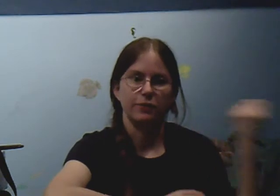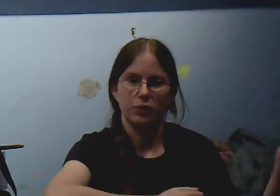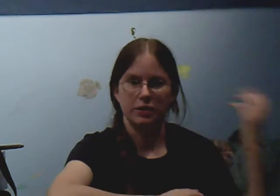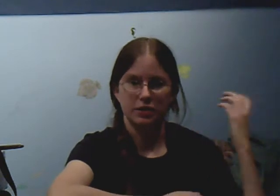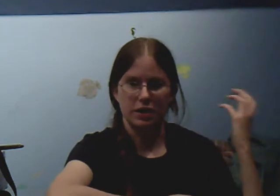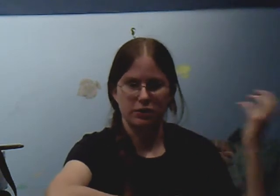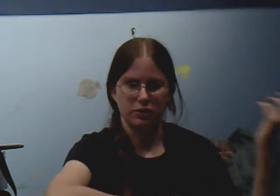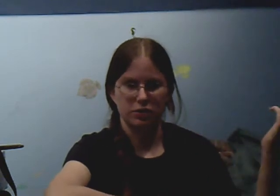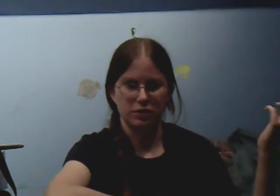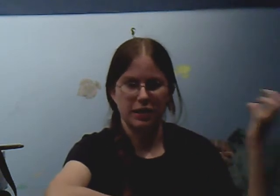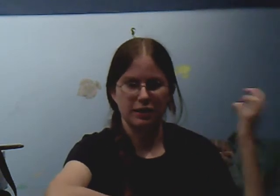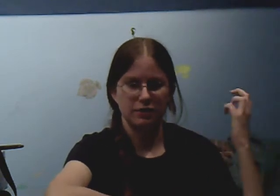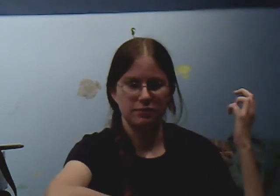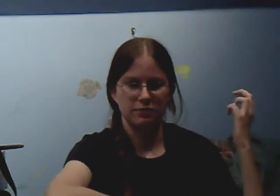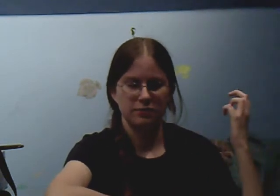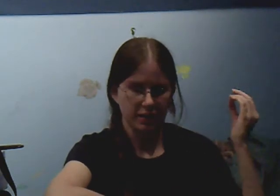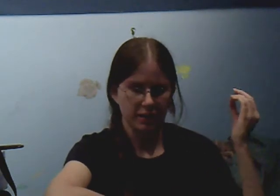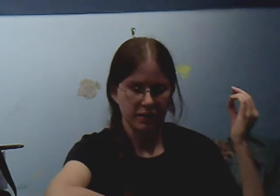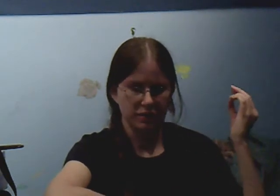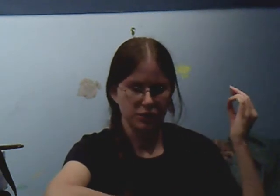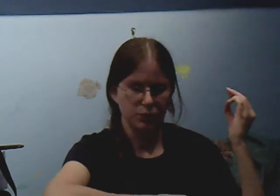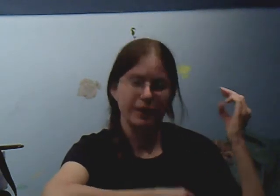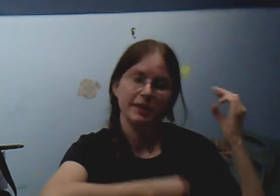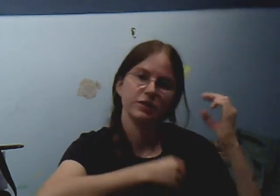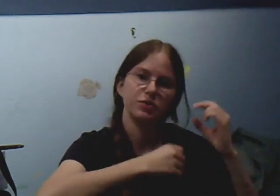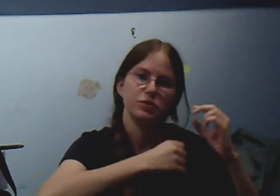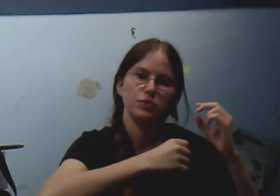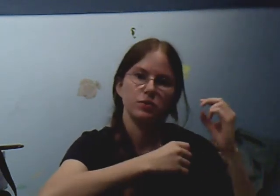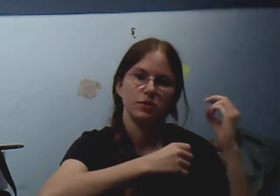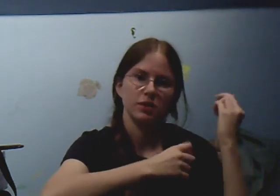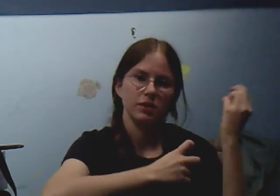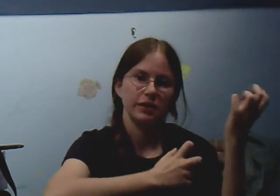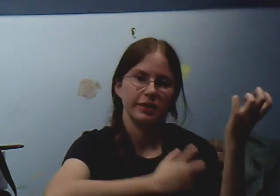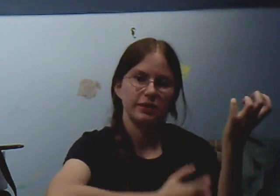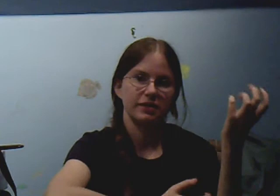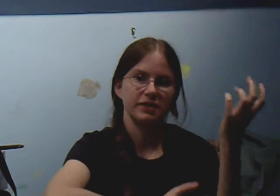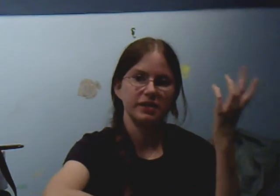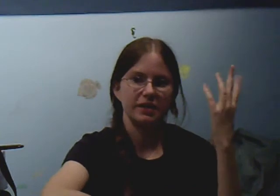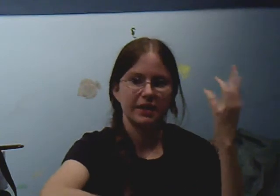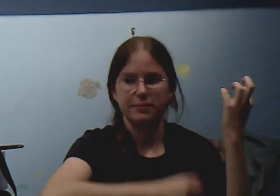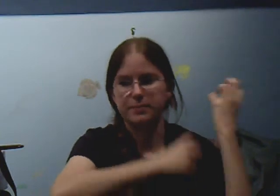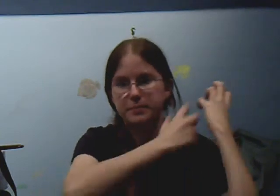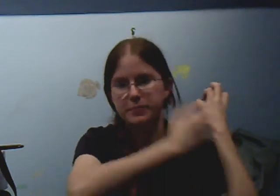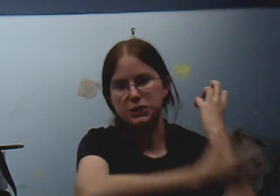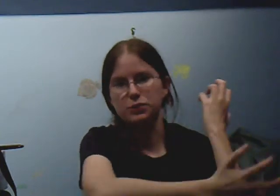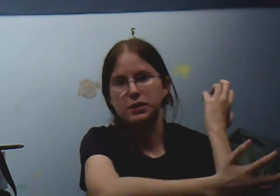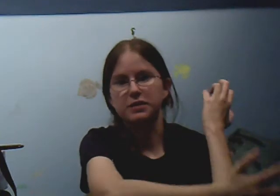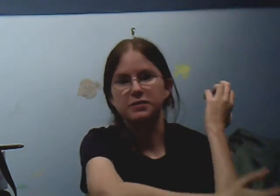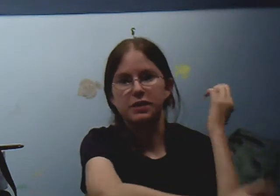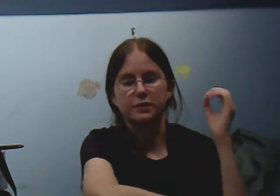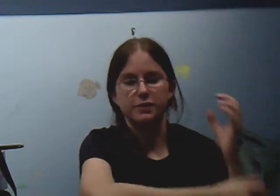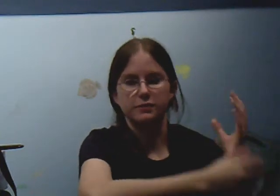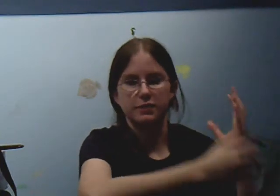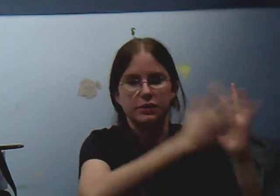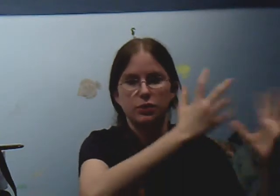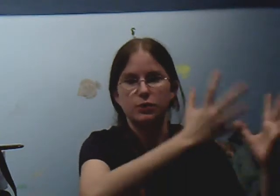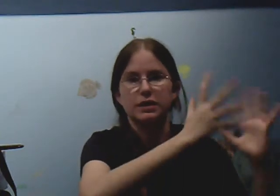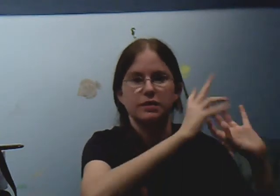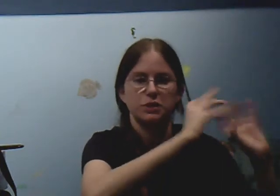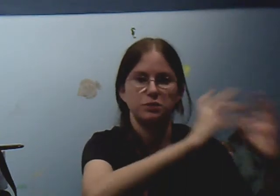for the Doctor, not, she wanted to, like, see that better way of life, of, like, going and